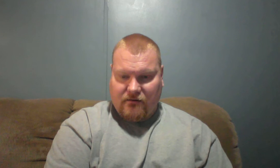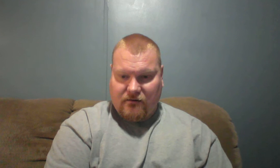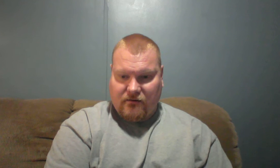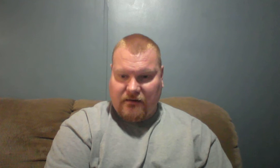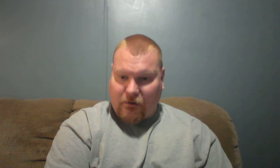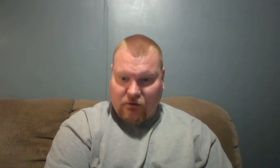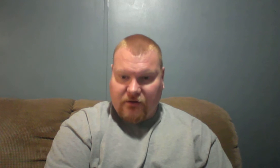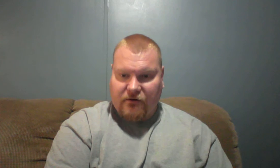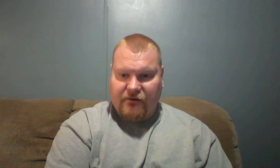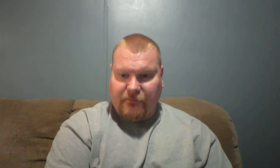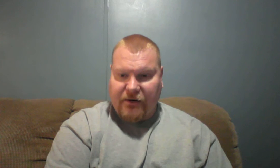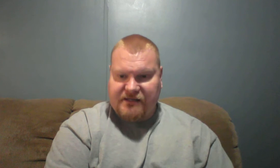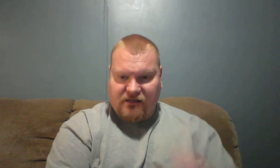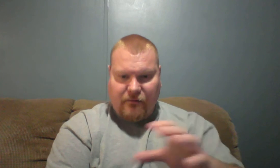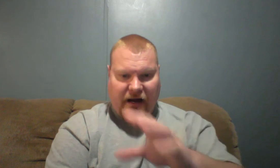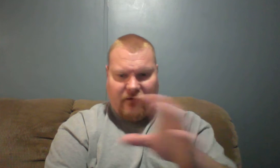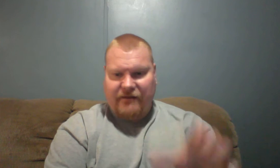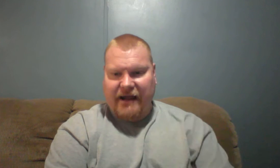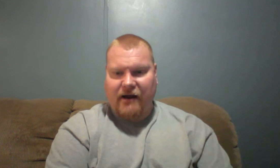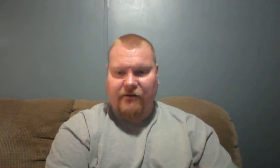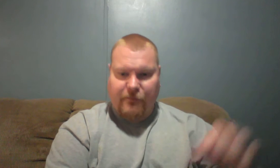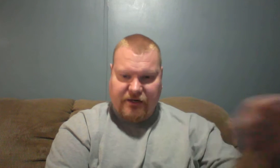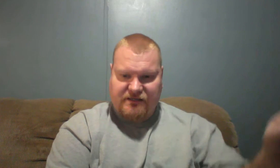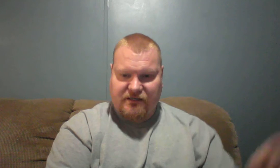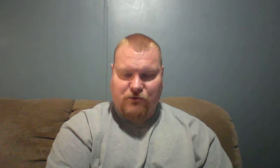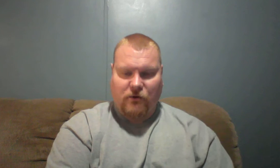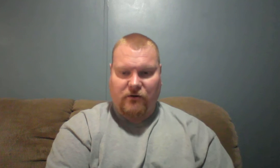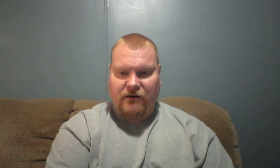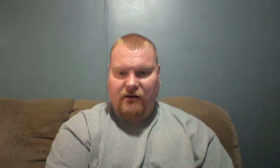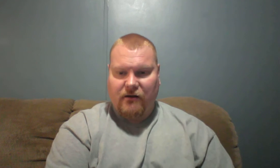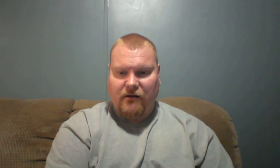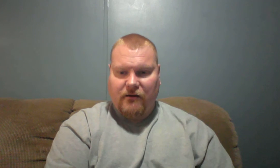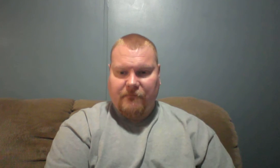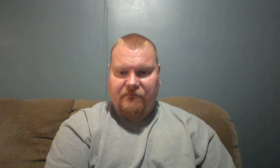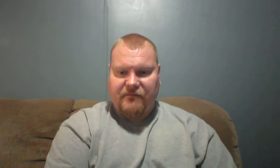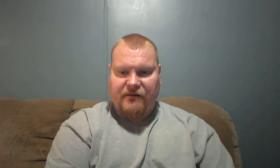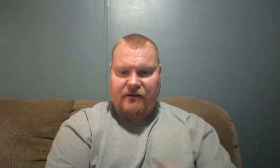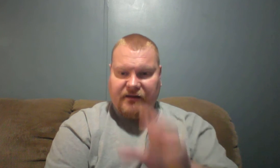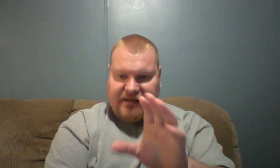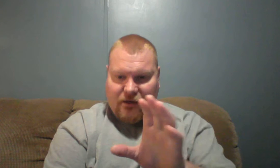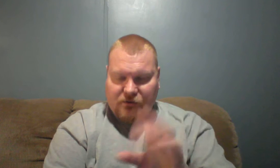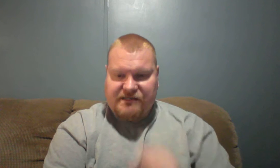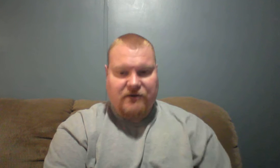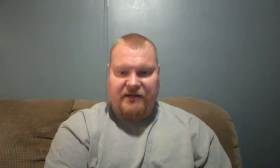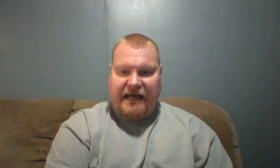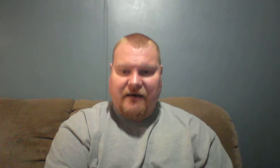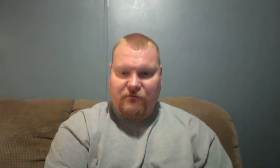that were under the prince of the power of the air, the prince of this world. The deal was sealed at Calvary.